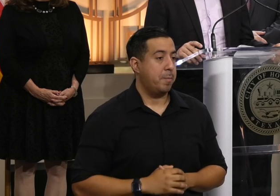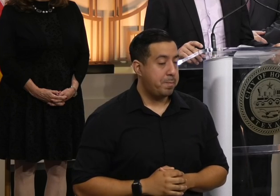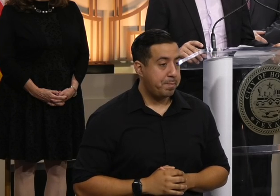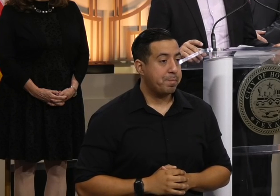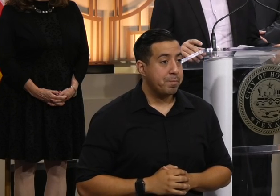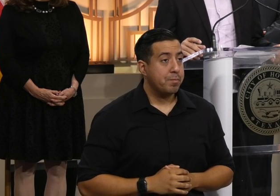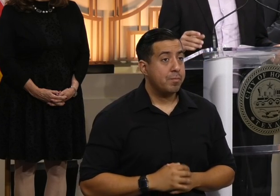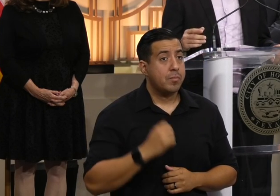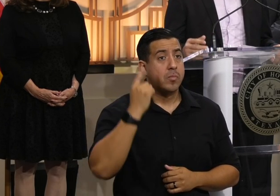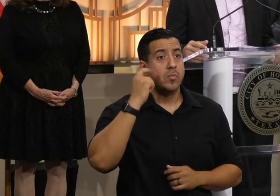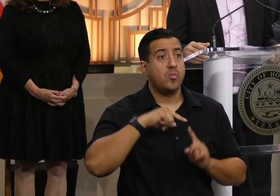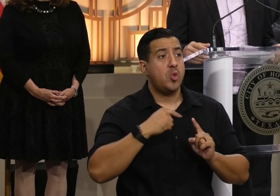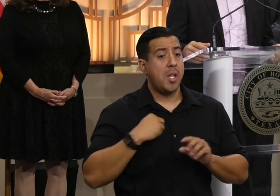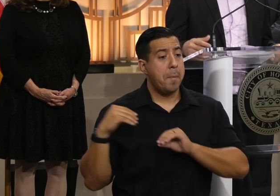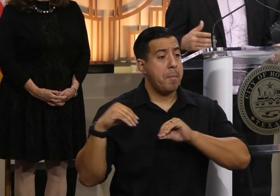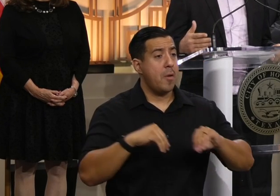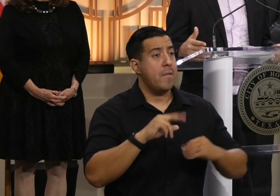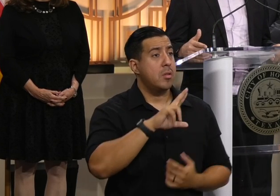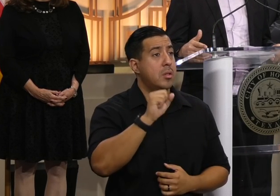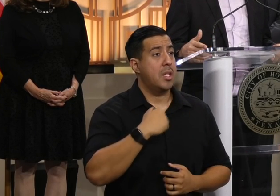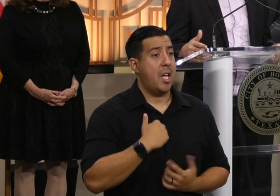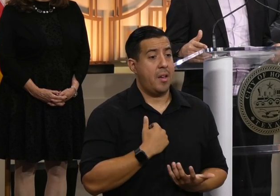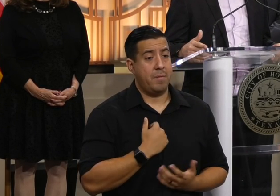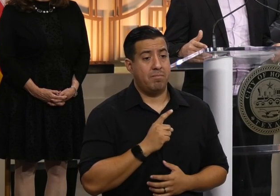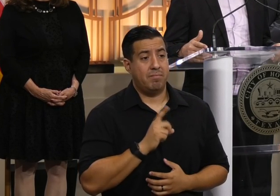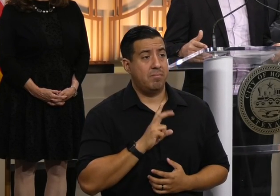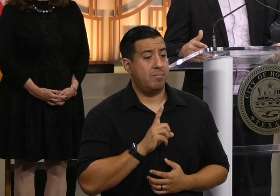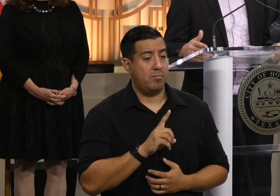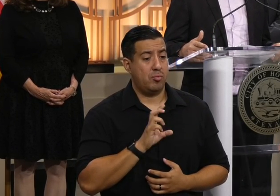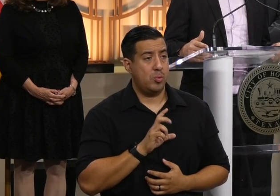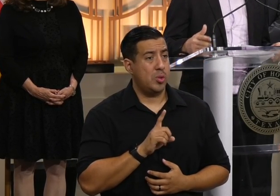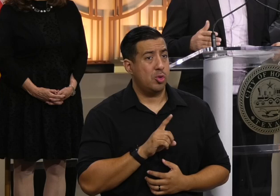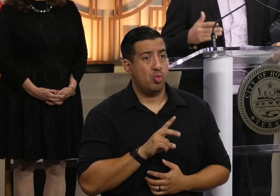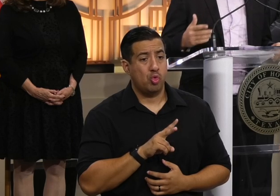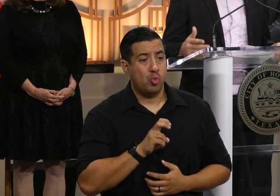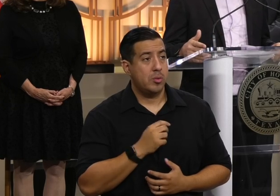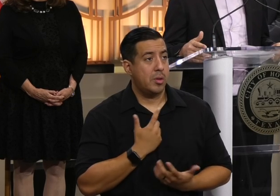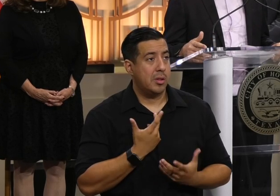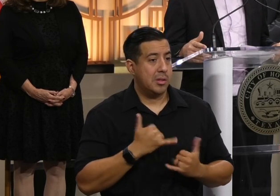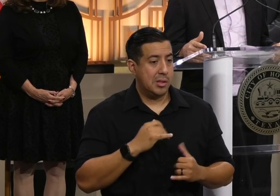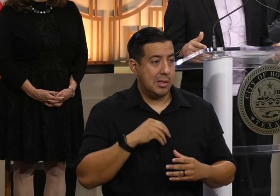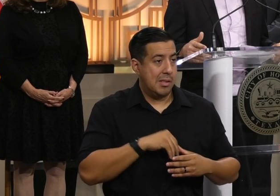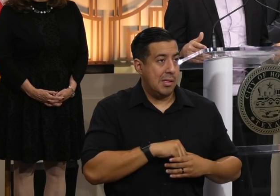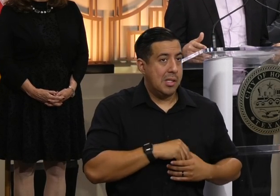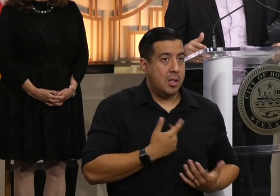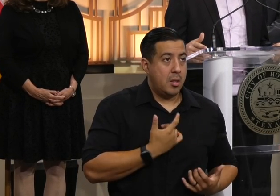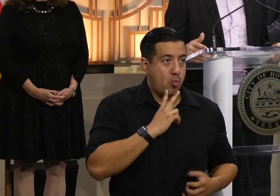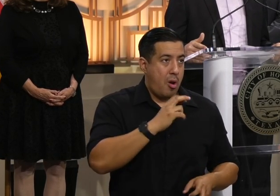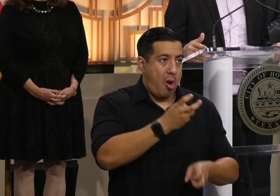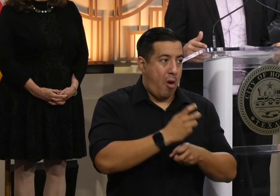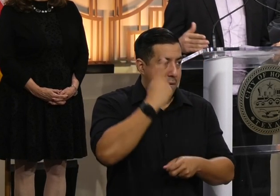So when I moved to the United States, I had a couple hundred dollars in my pocket. So I say like, you it's going to be hard for me to